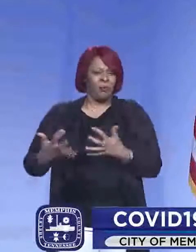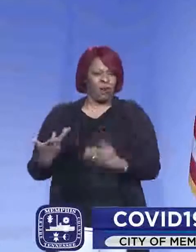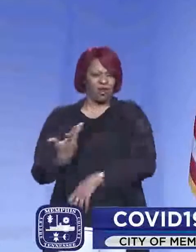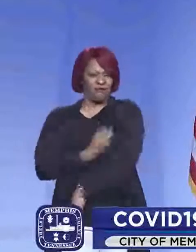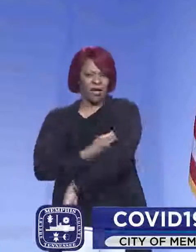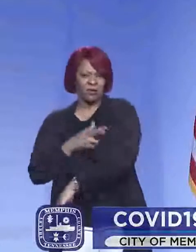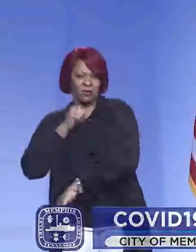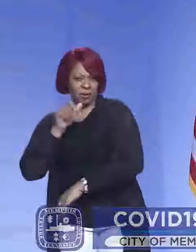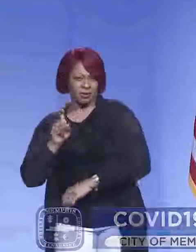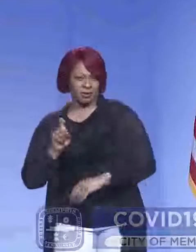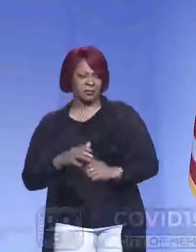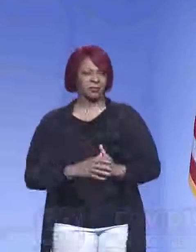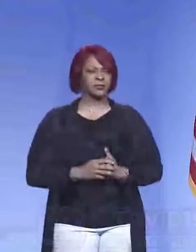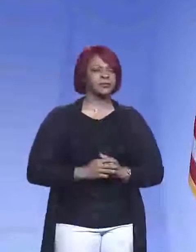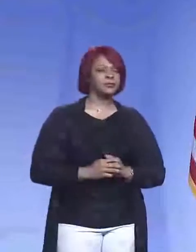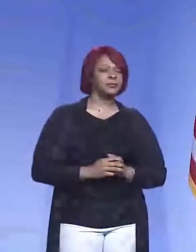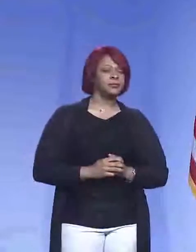vaccinated?